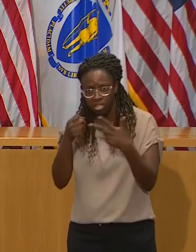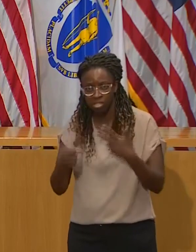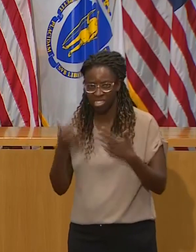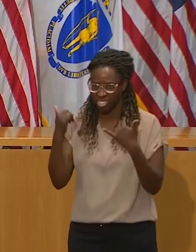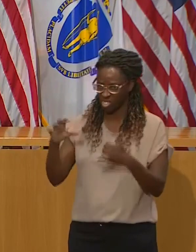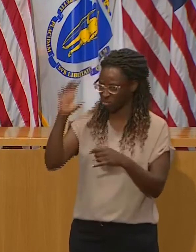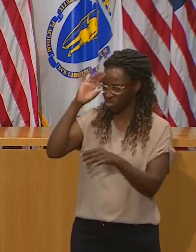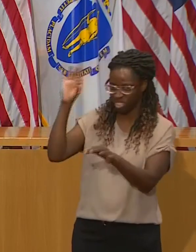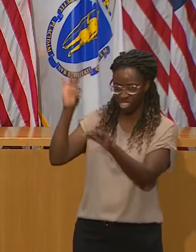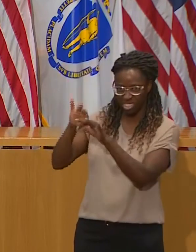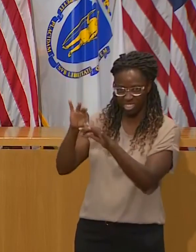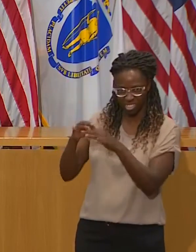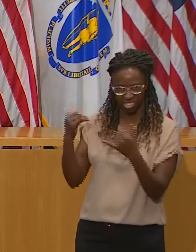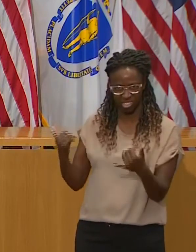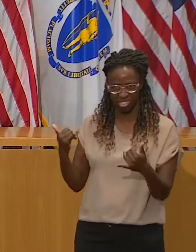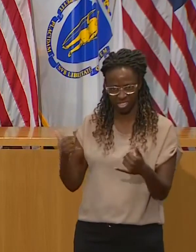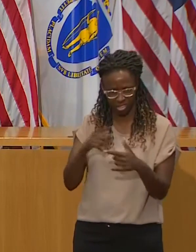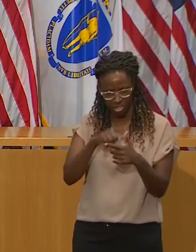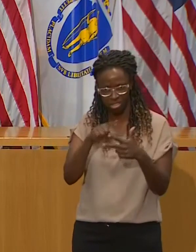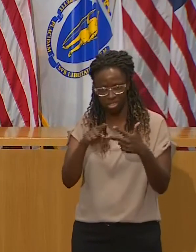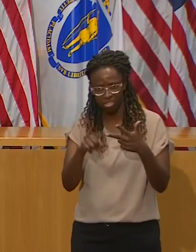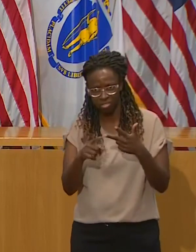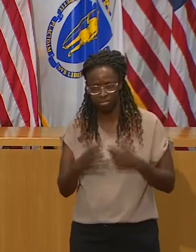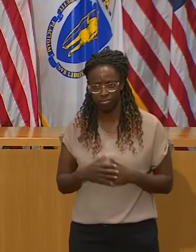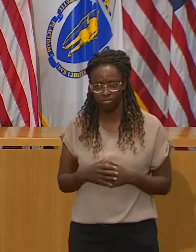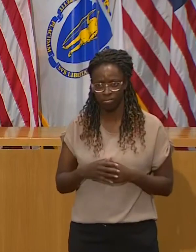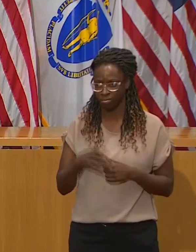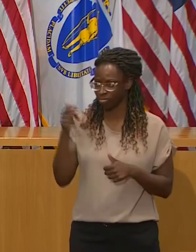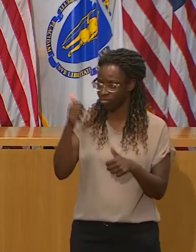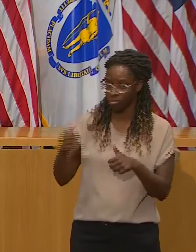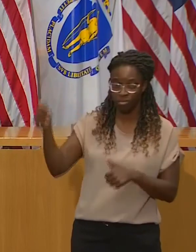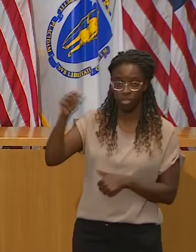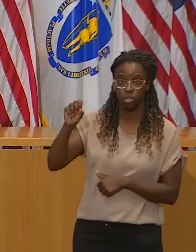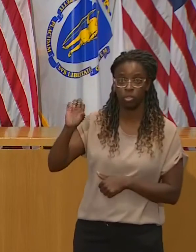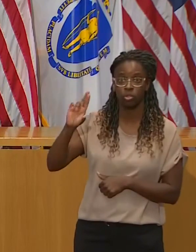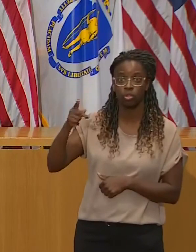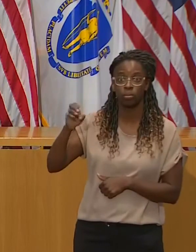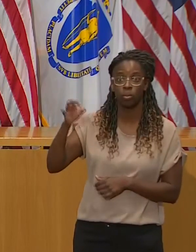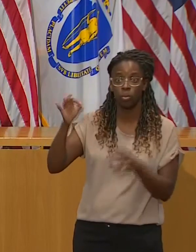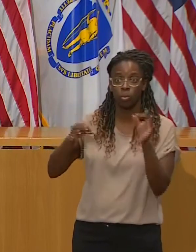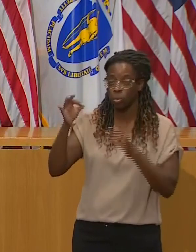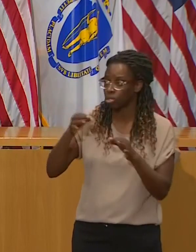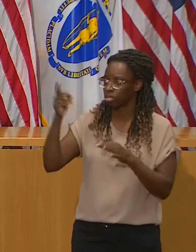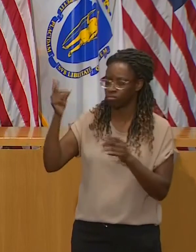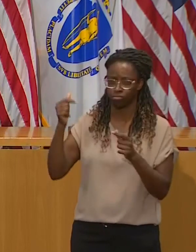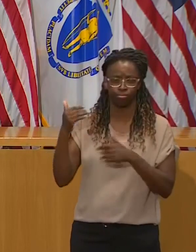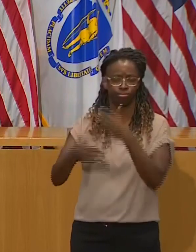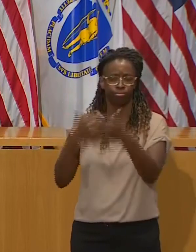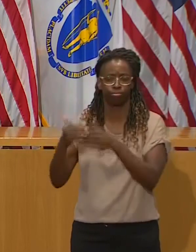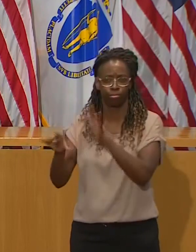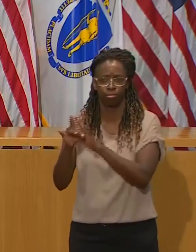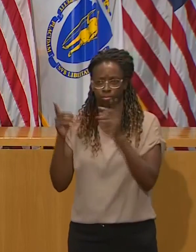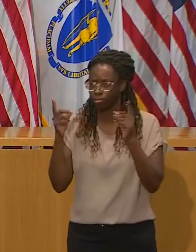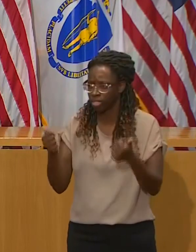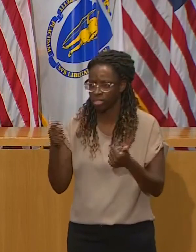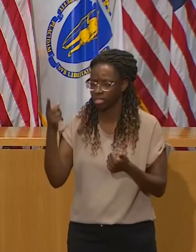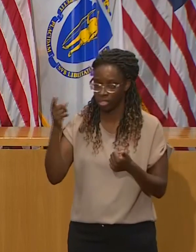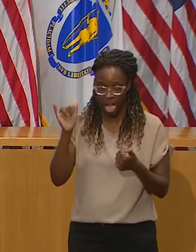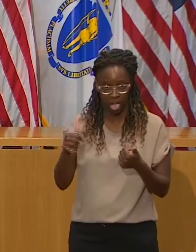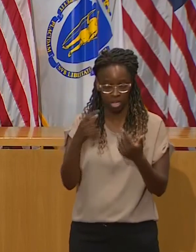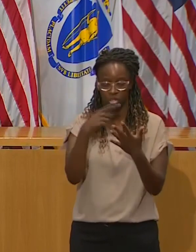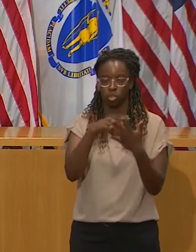a whole series of elections and a Supreme Court nomination and and vote. And